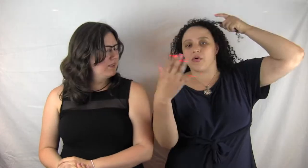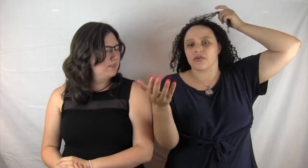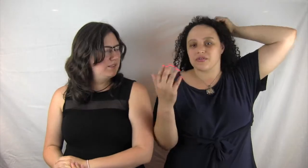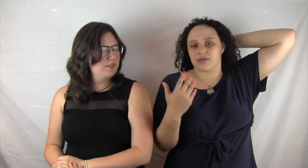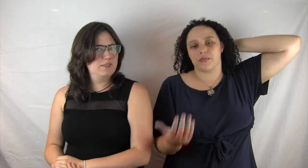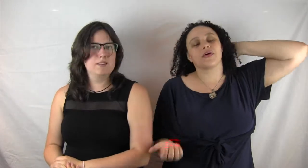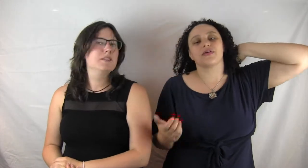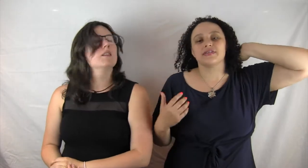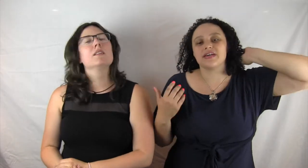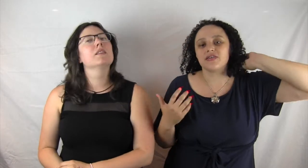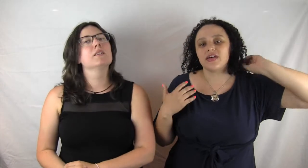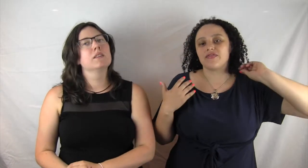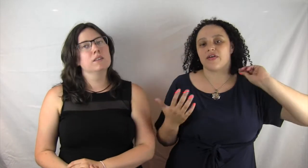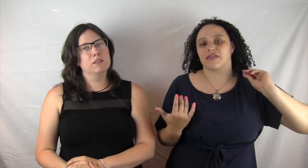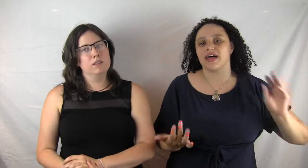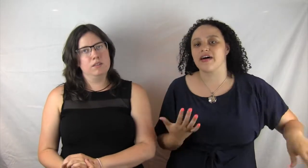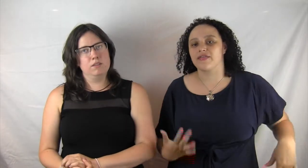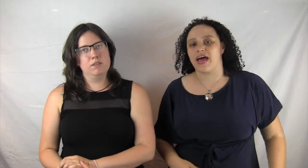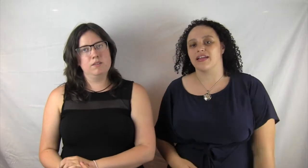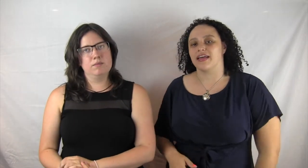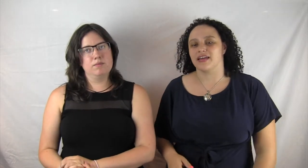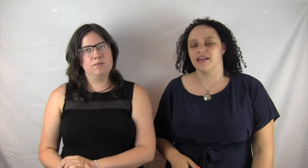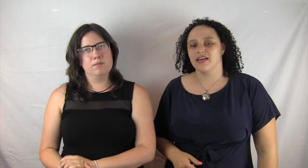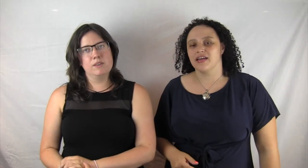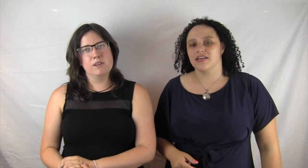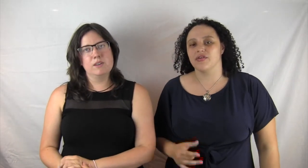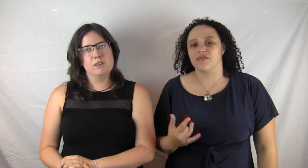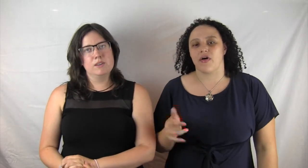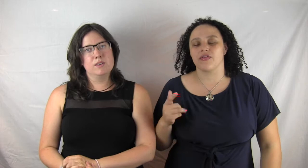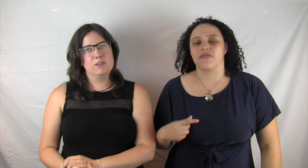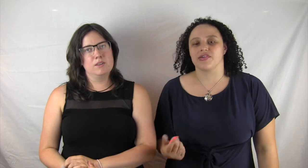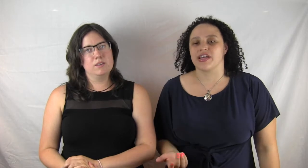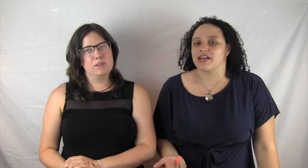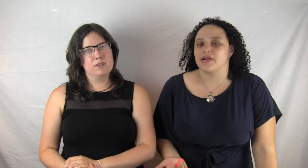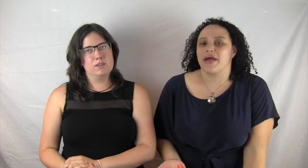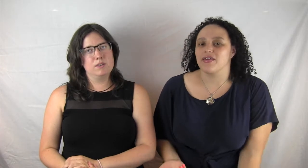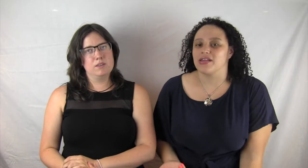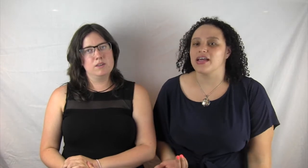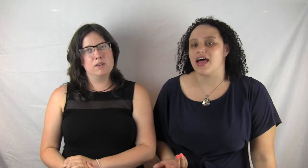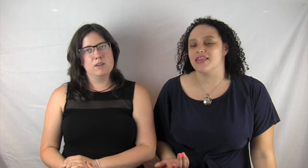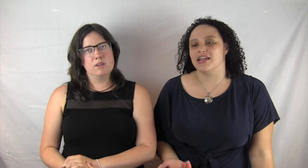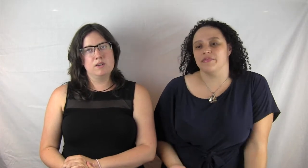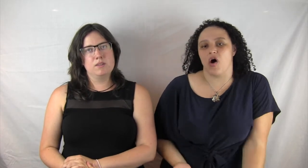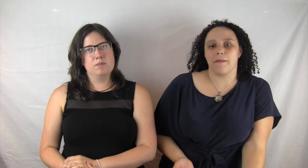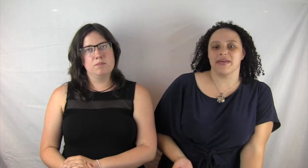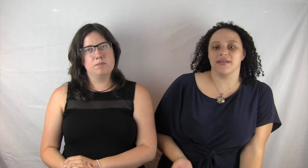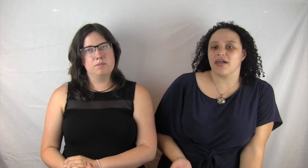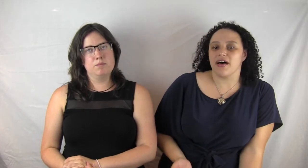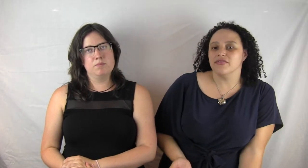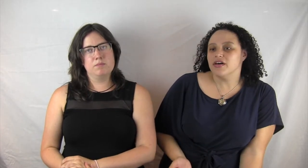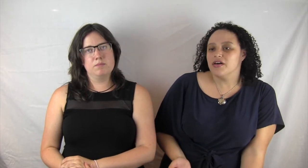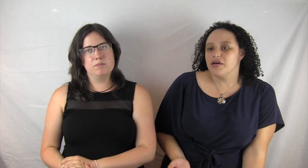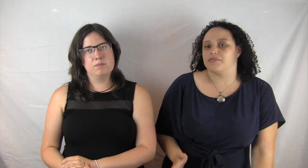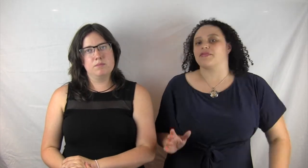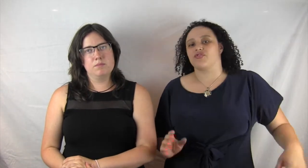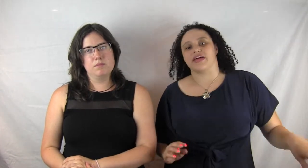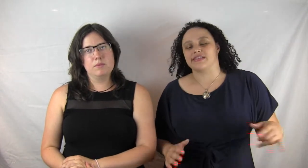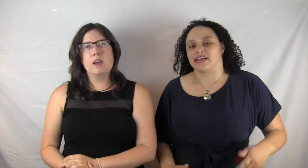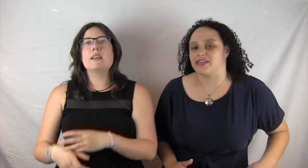Mortals are immortal until they fall in love. And like, you can fall in love for a second apparently and then not be in love. But for that second